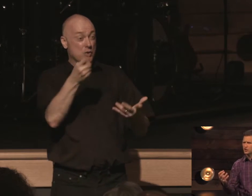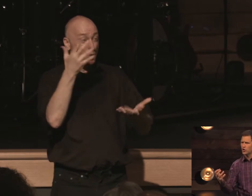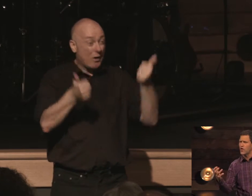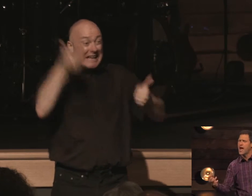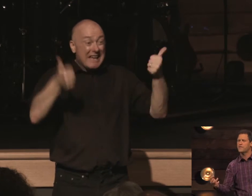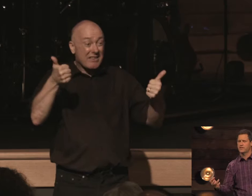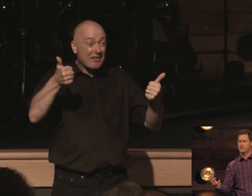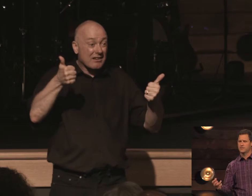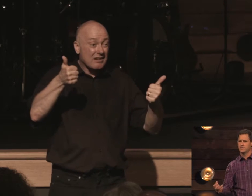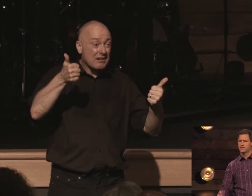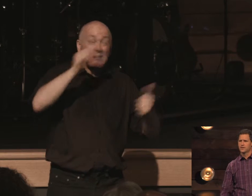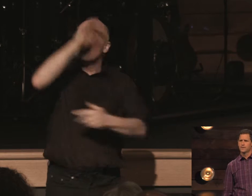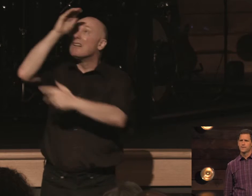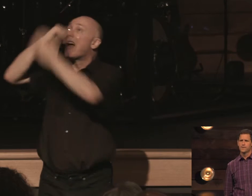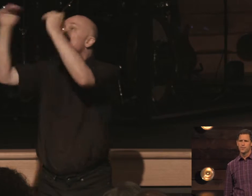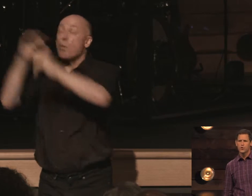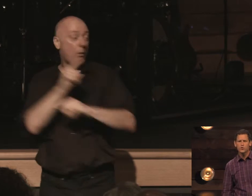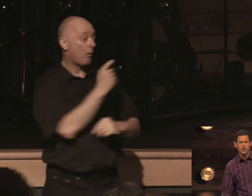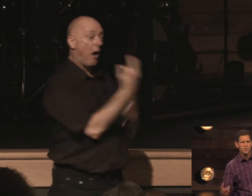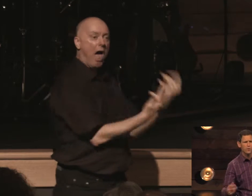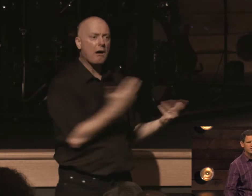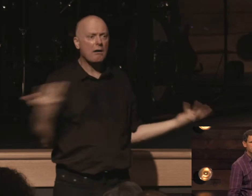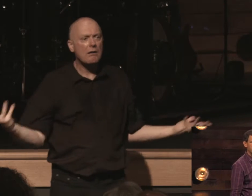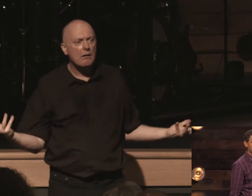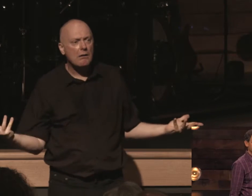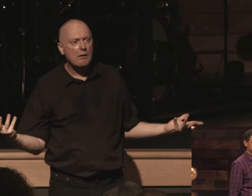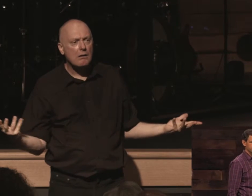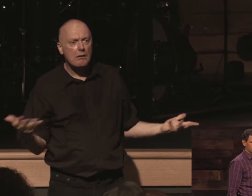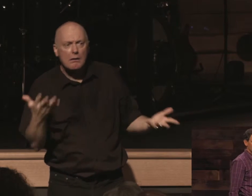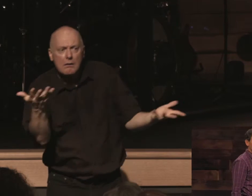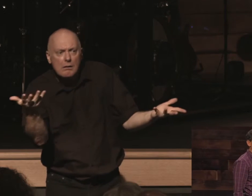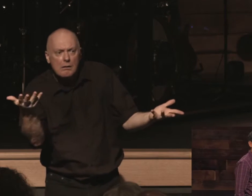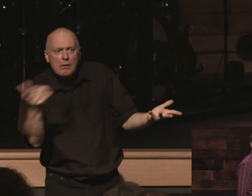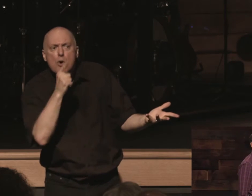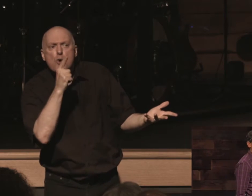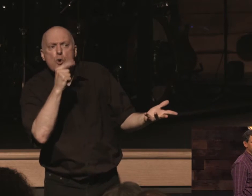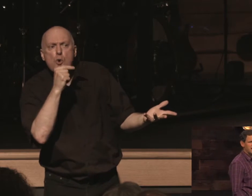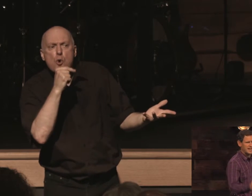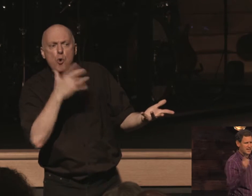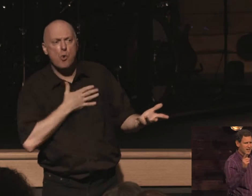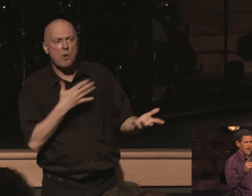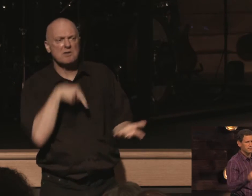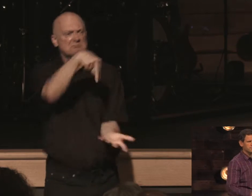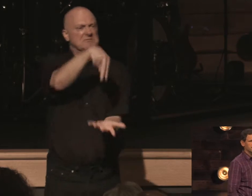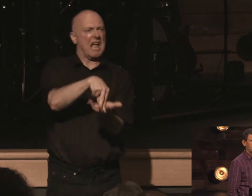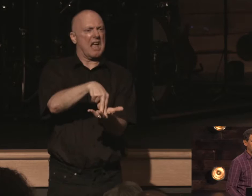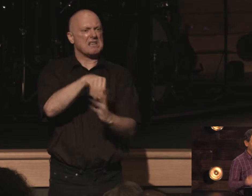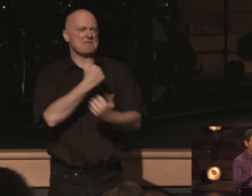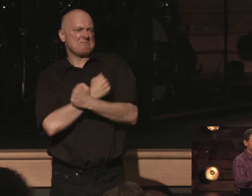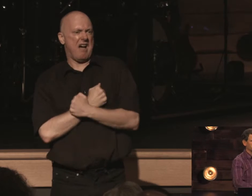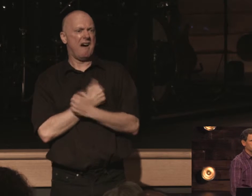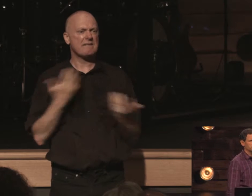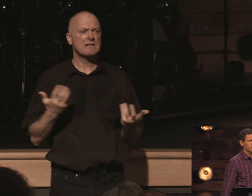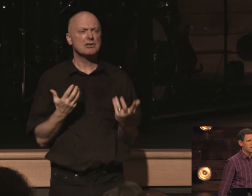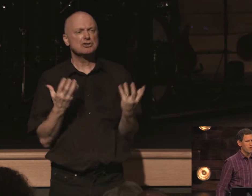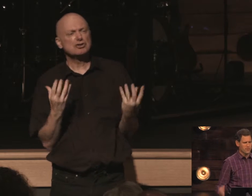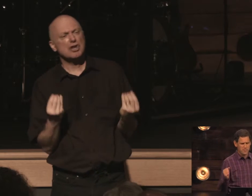eternal heaven who's going to be raised up who will take that stand in love and in gentleness but with a